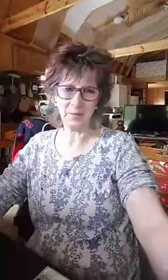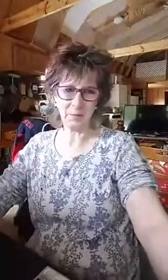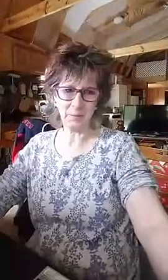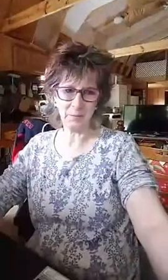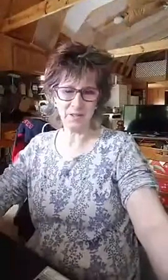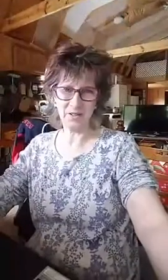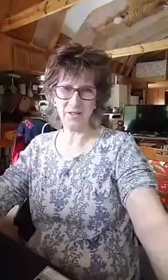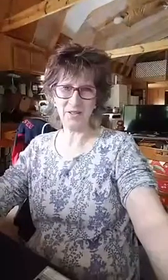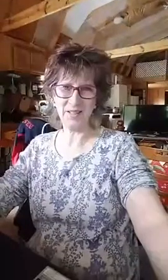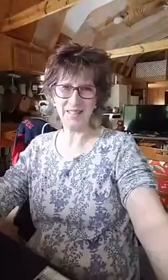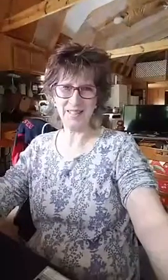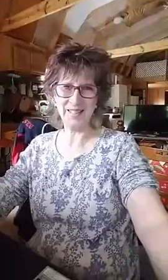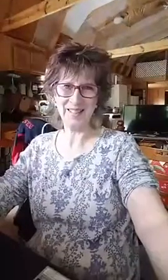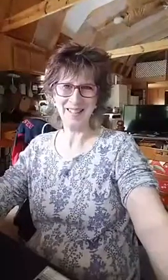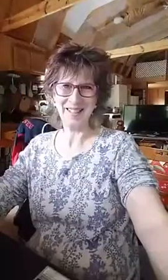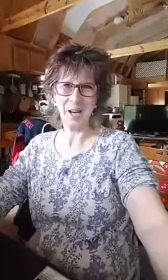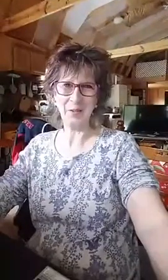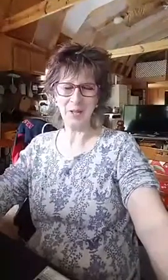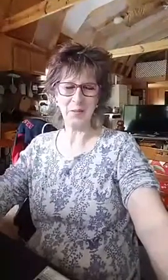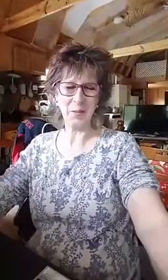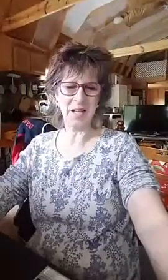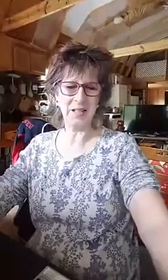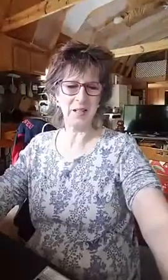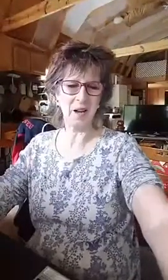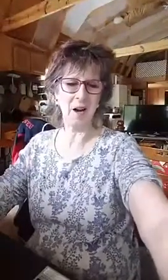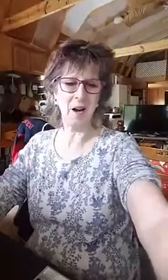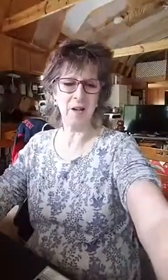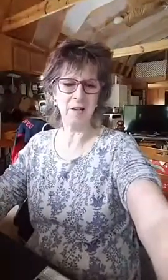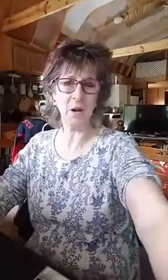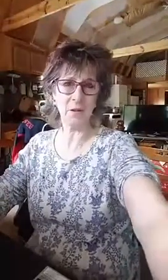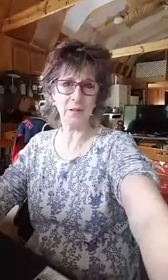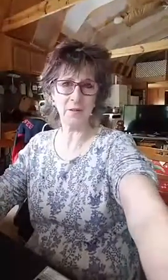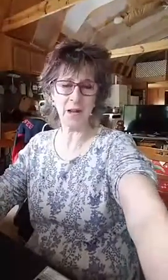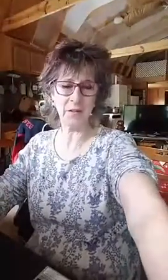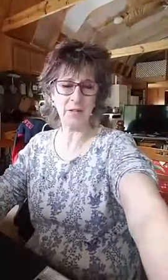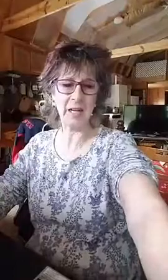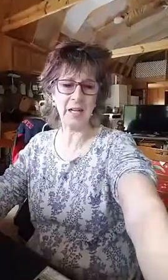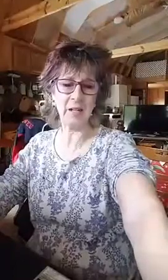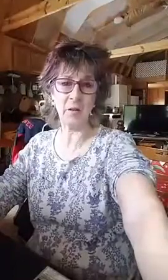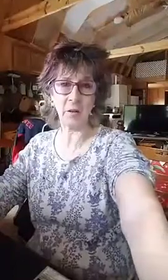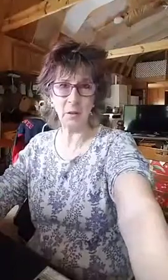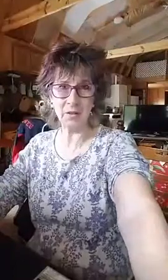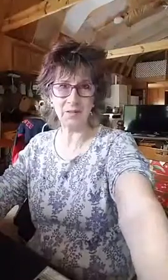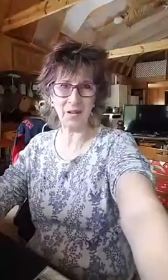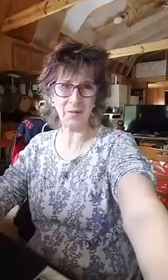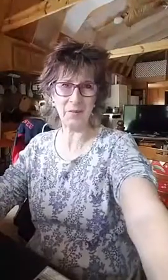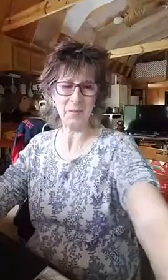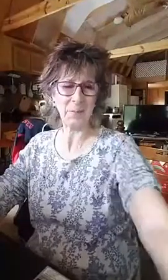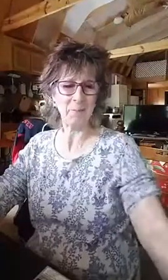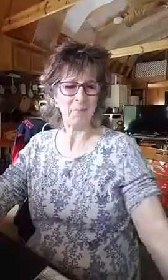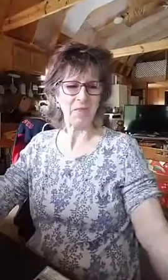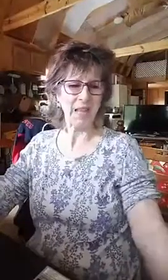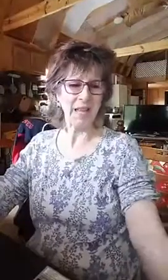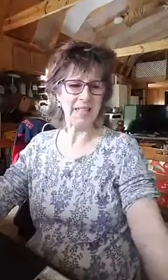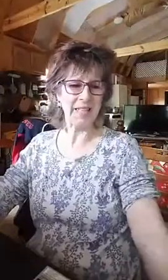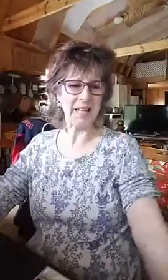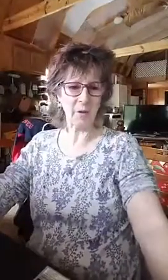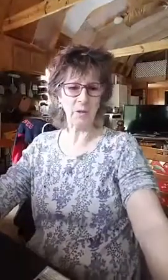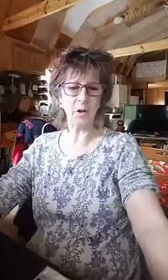ministering to a lady, a friend of mine, on the hosts of heaven and on the courts of heaven. And today I want to go